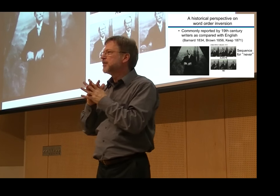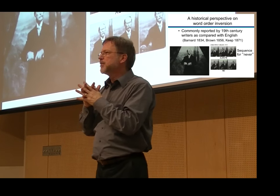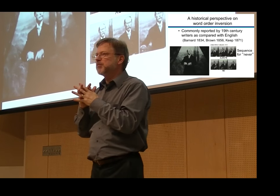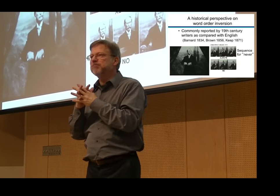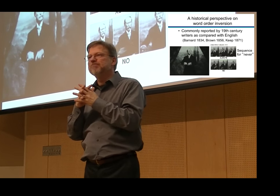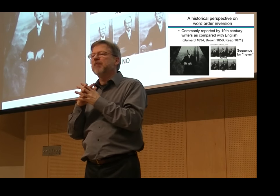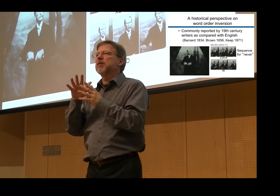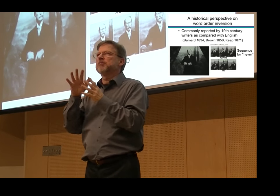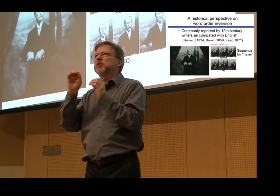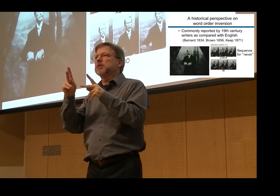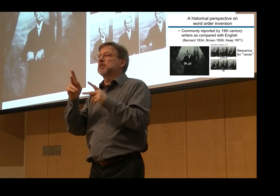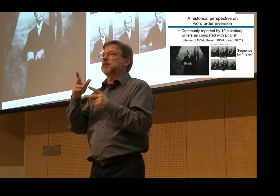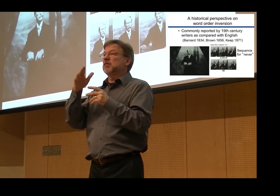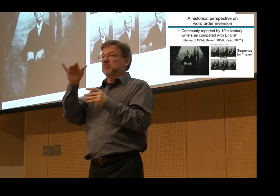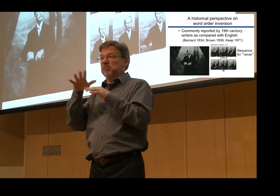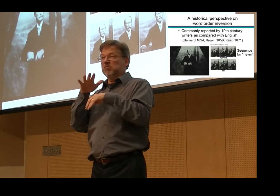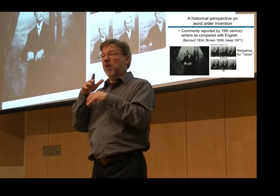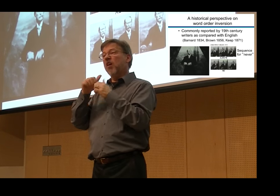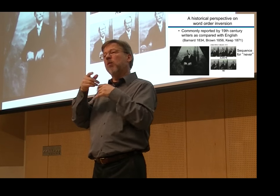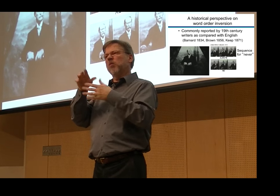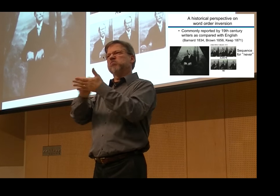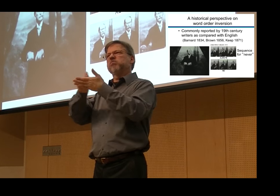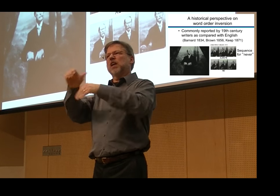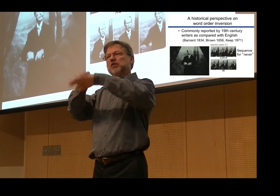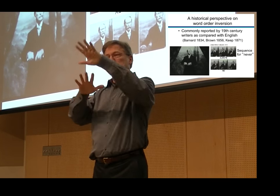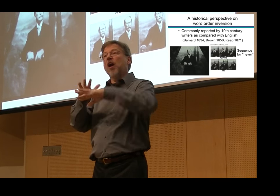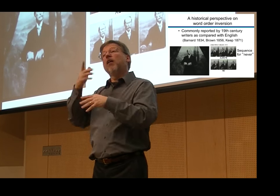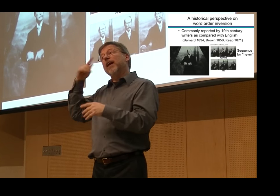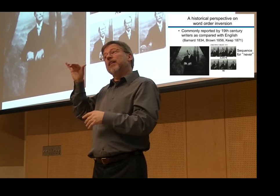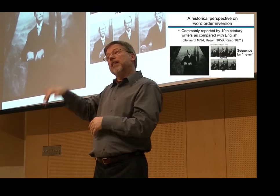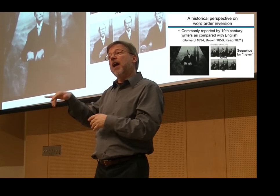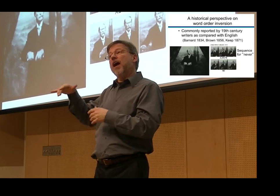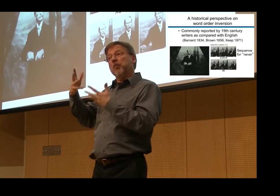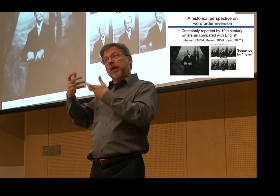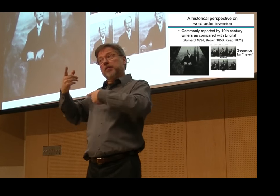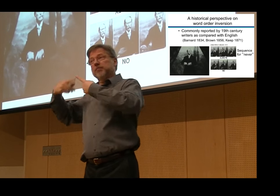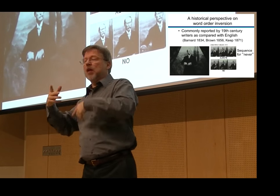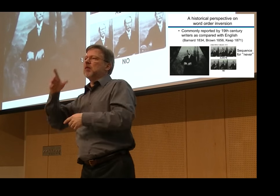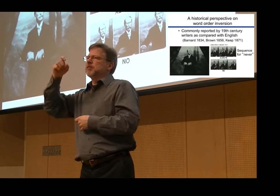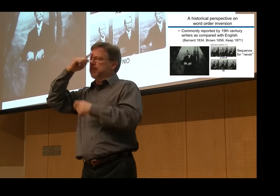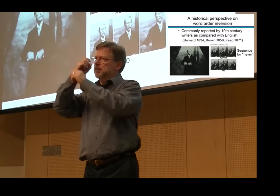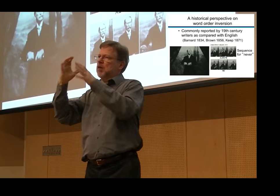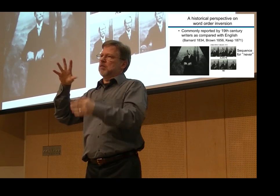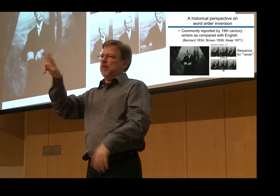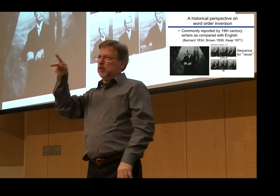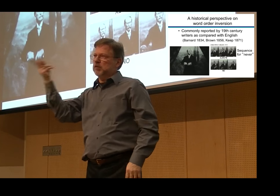grammatically, syntactically, correctly in American Sign Language or the sign language of that time, based